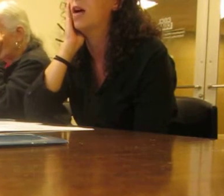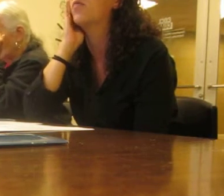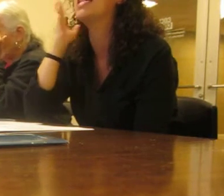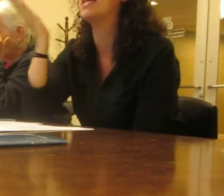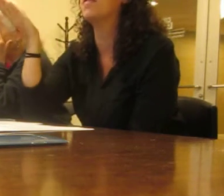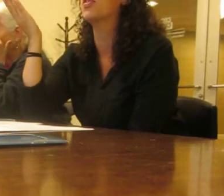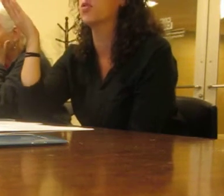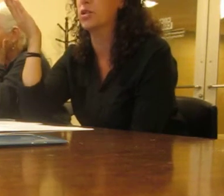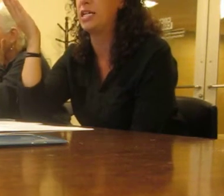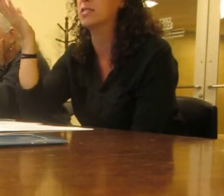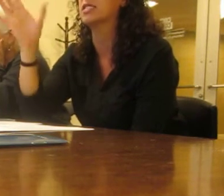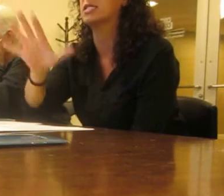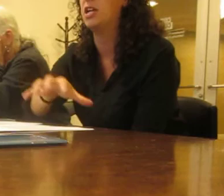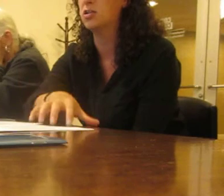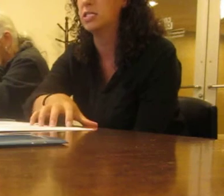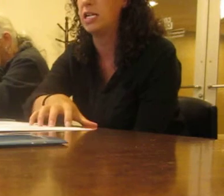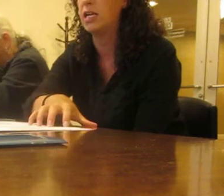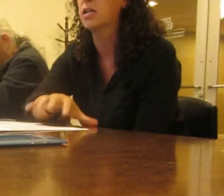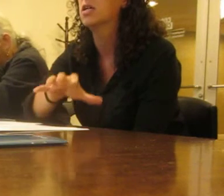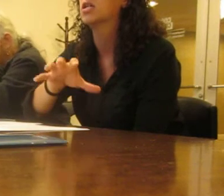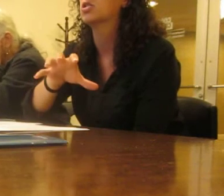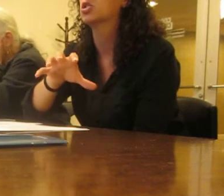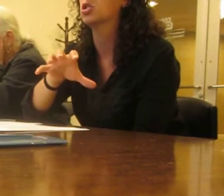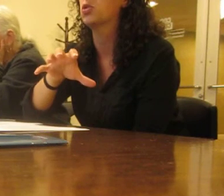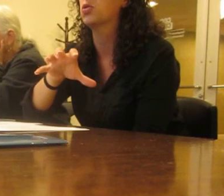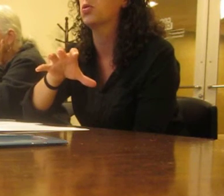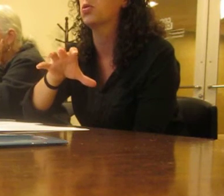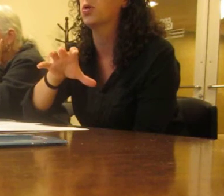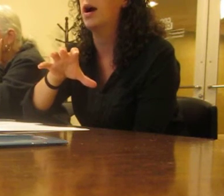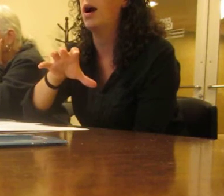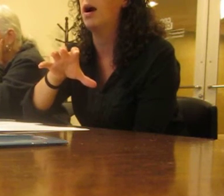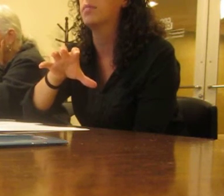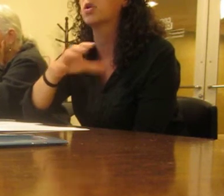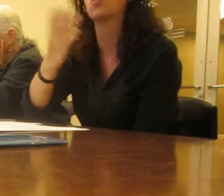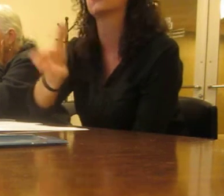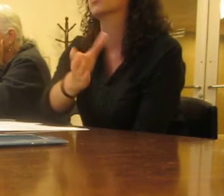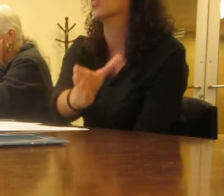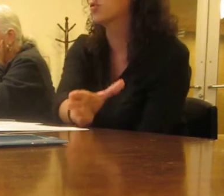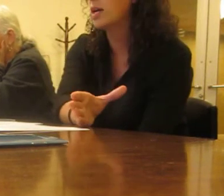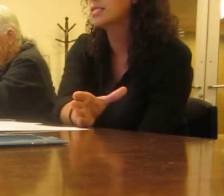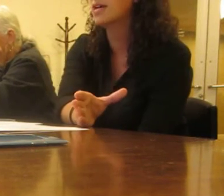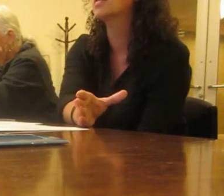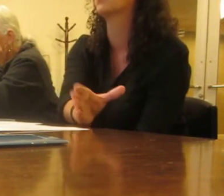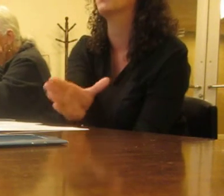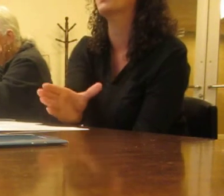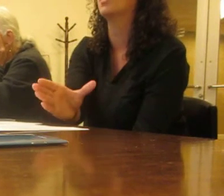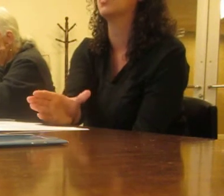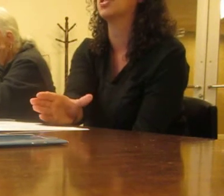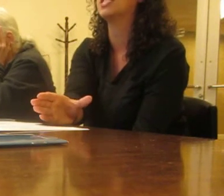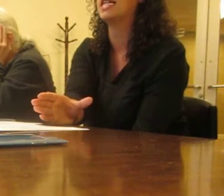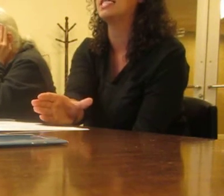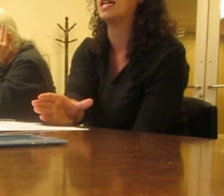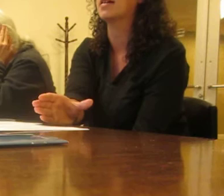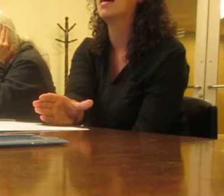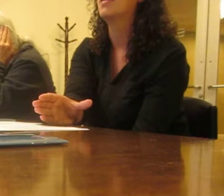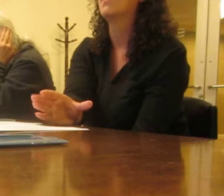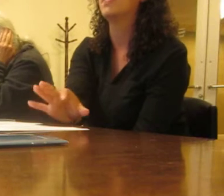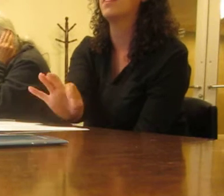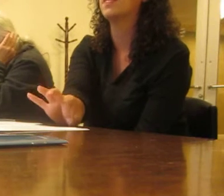give authority to CRC to go through the process with the understanding that they